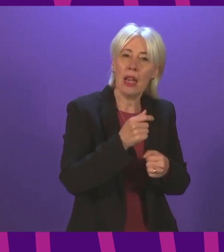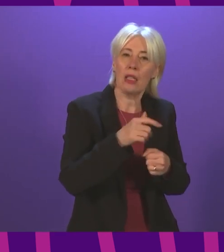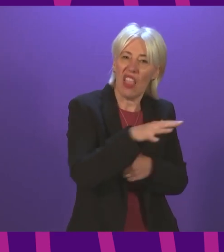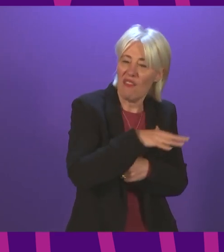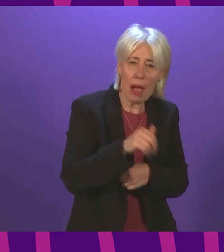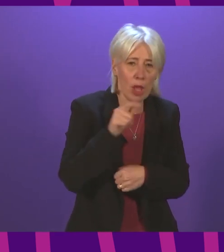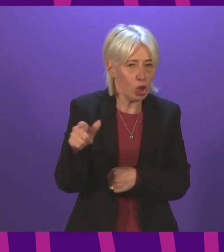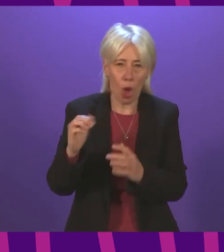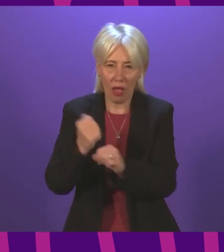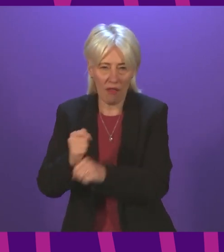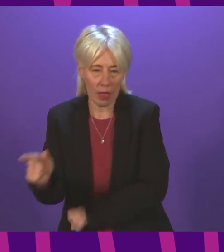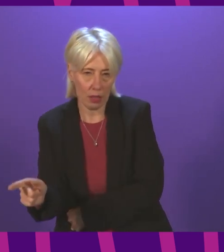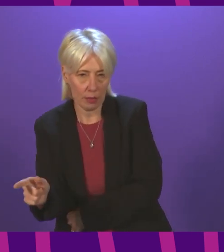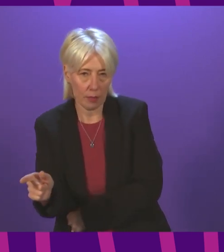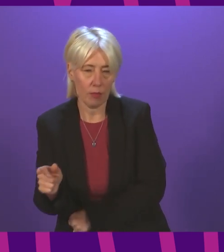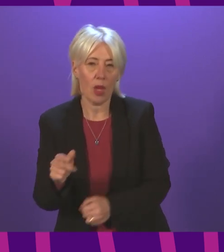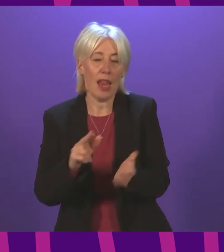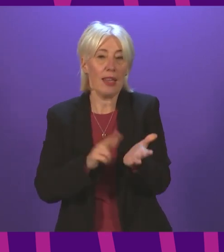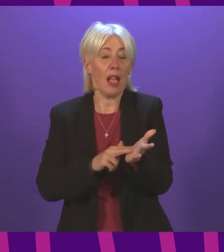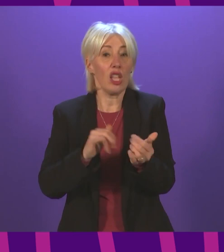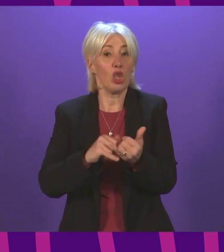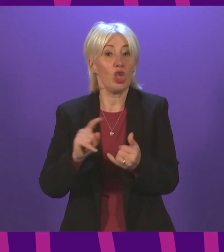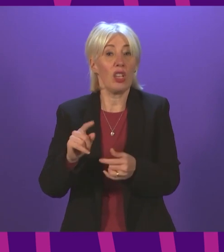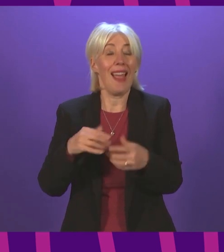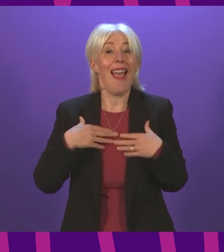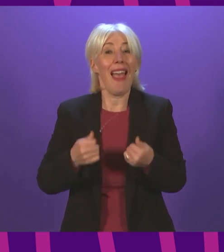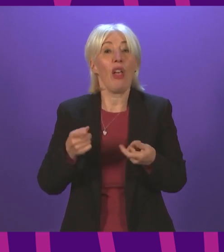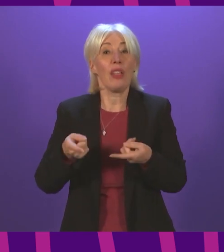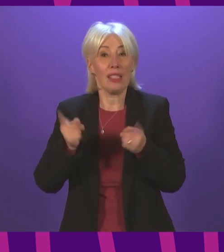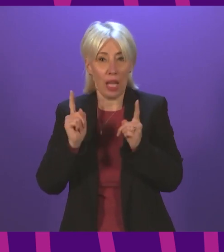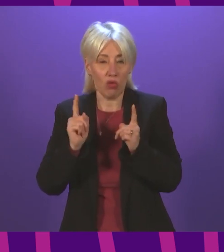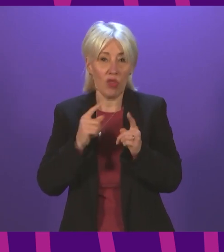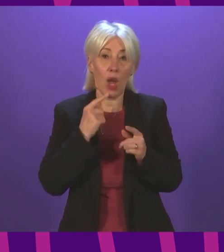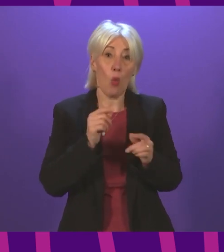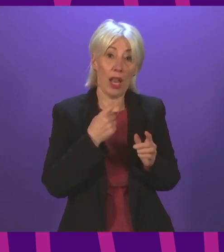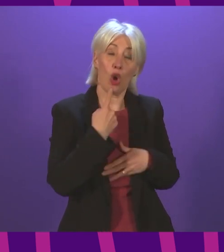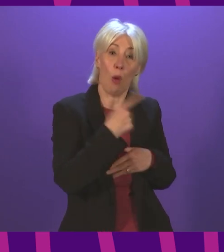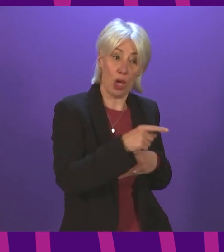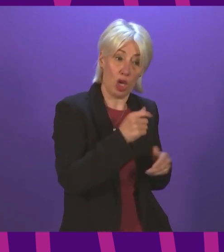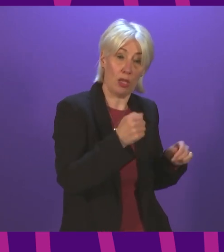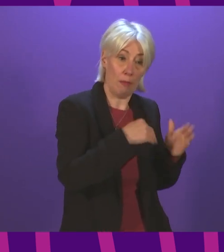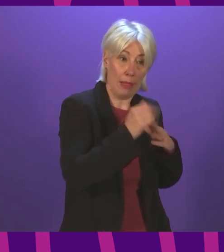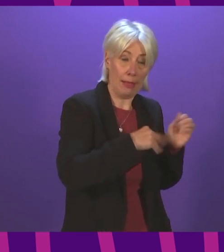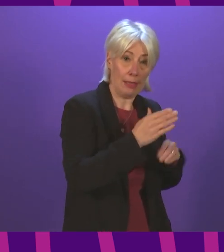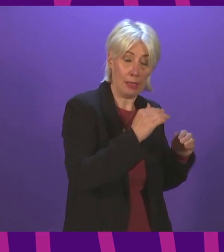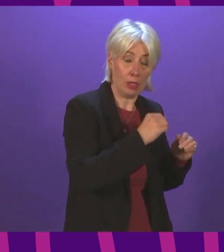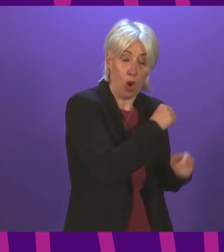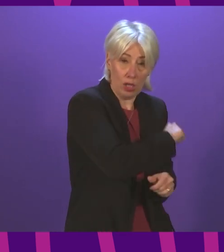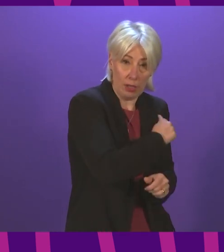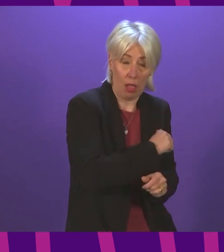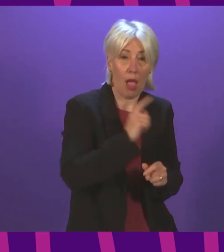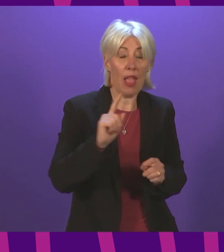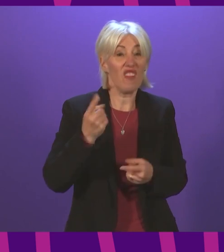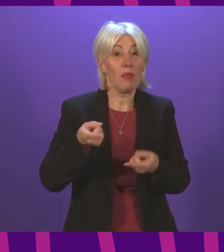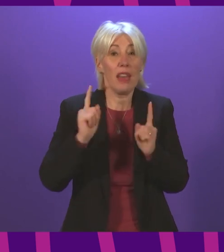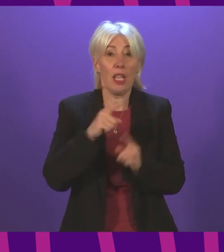Nicola Sturgeon was Health Secretary when the hospital was commissioned. She was First Minister when the hospital was opened, and has been in charge throughout this scandal.